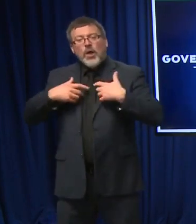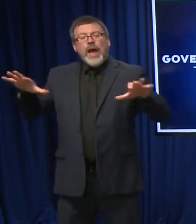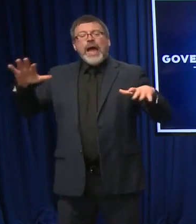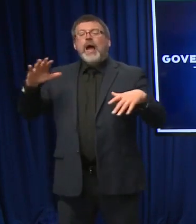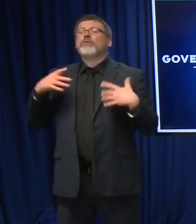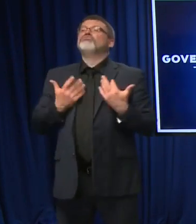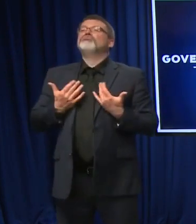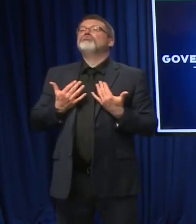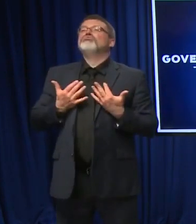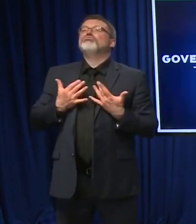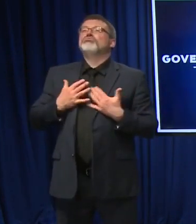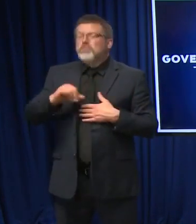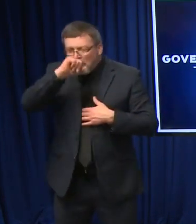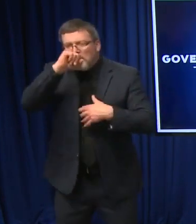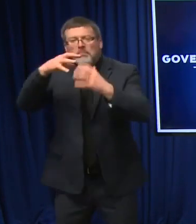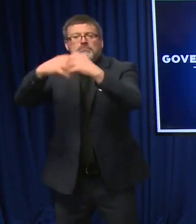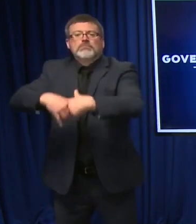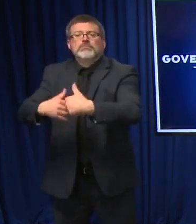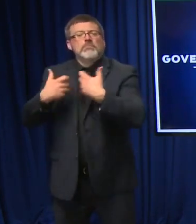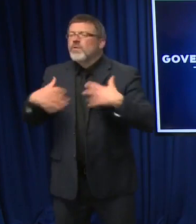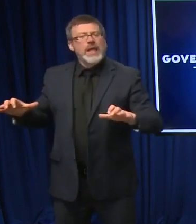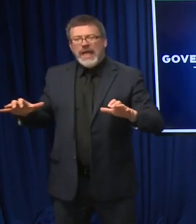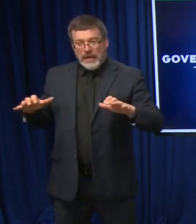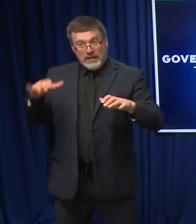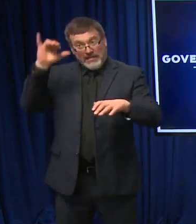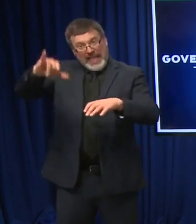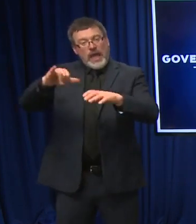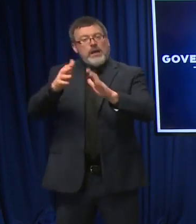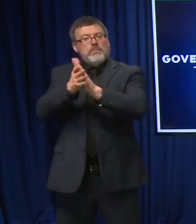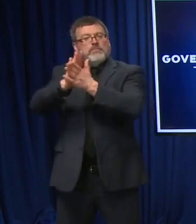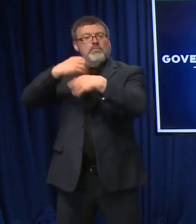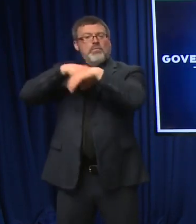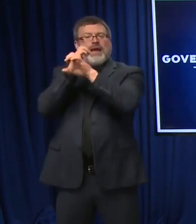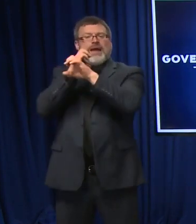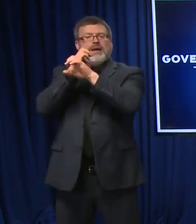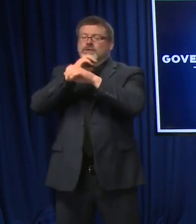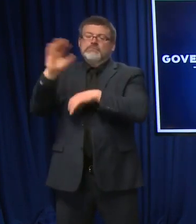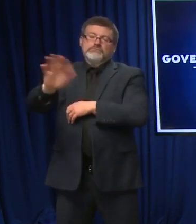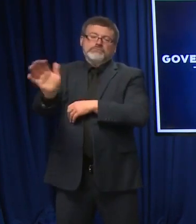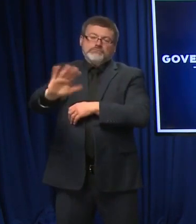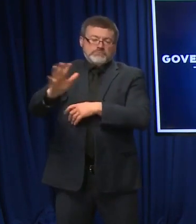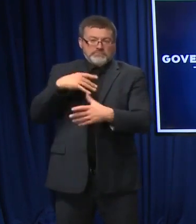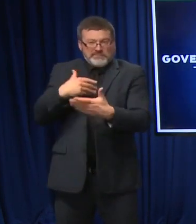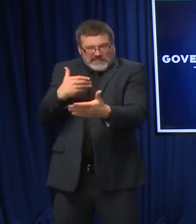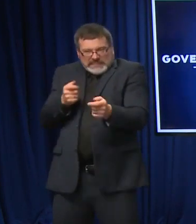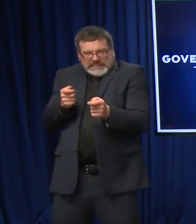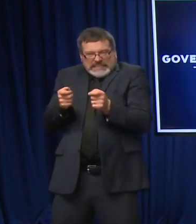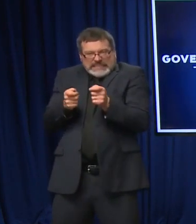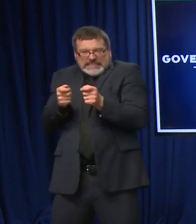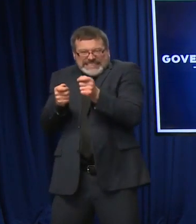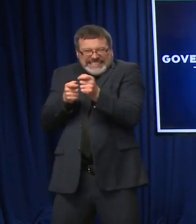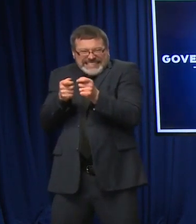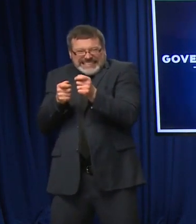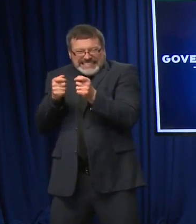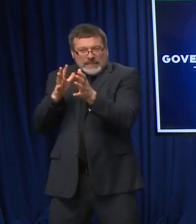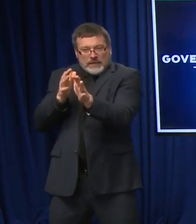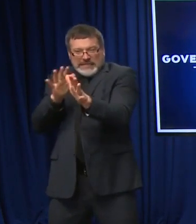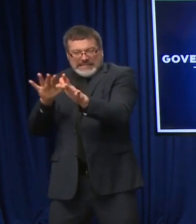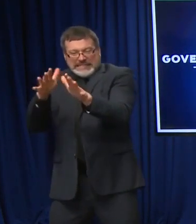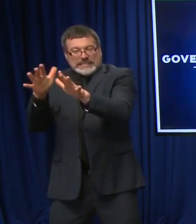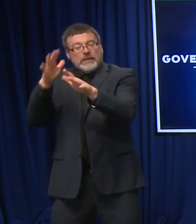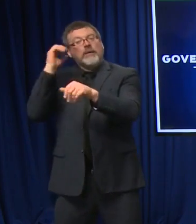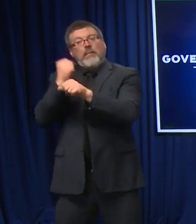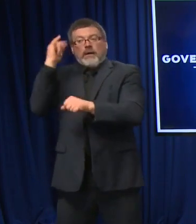provides a crisis of care, I think, has a chain reaction of crisis of care down the road. One of the big concerns we're hearing right now from the public is